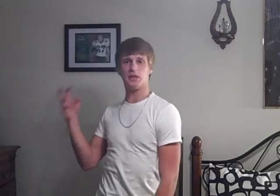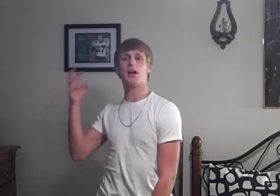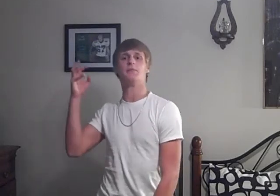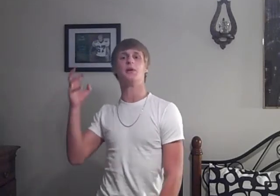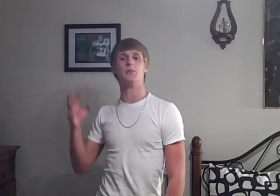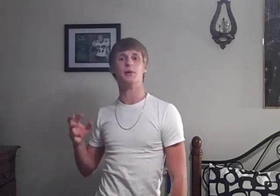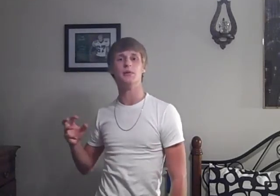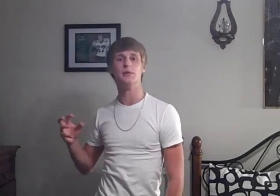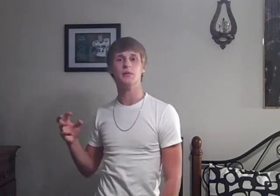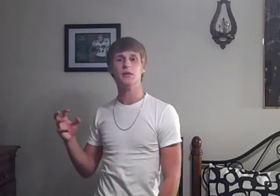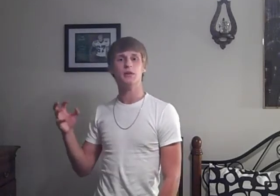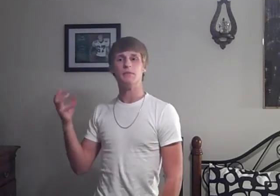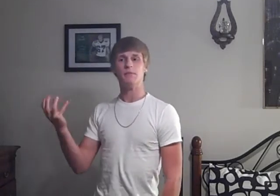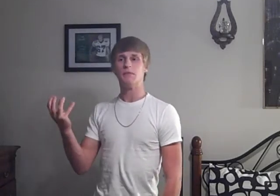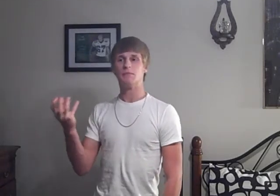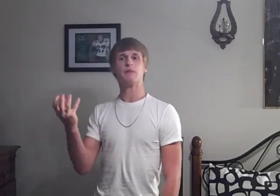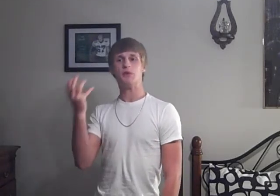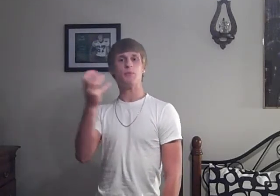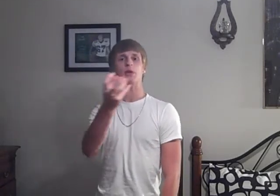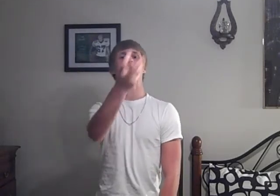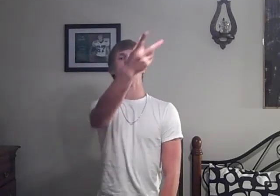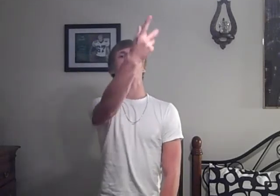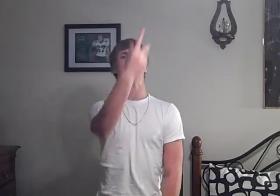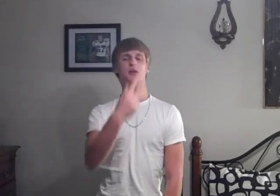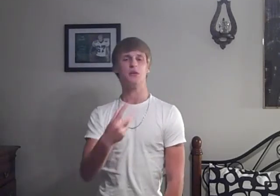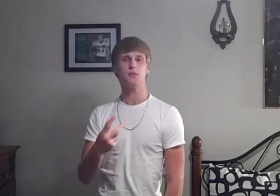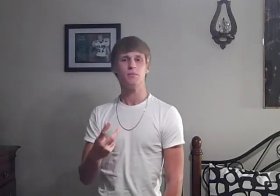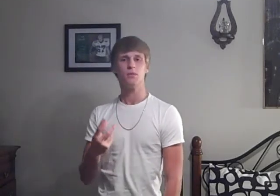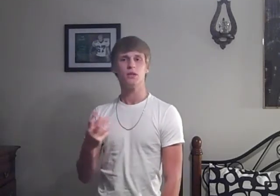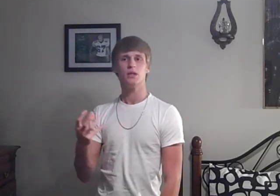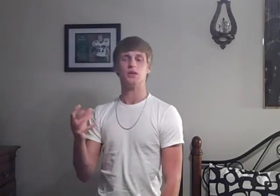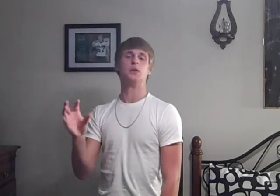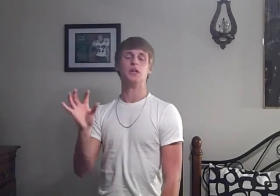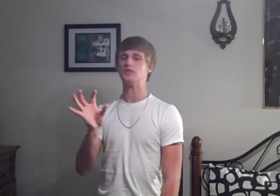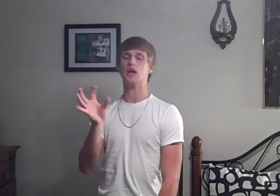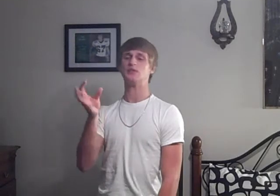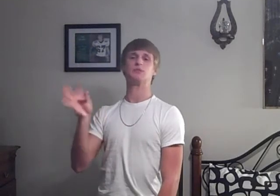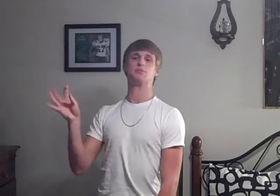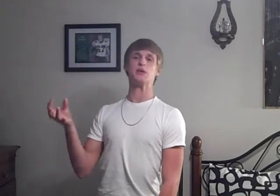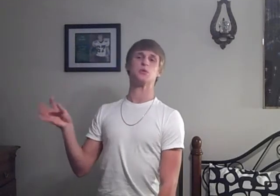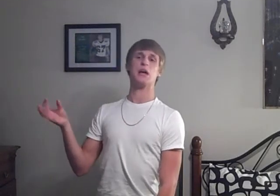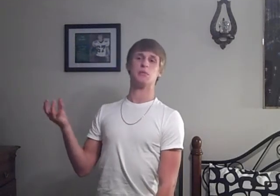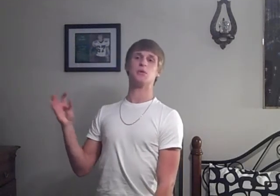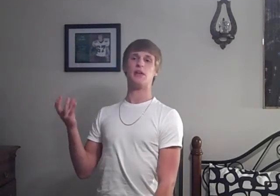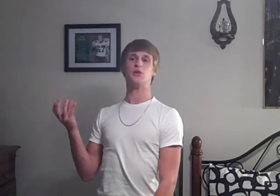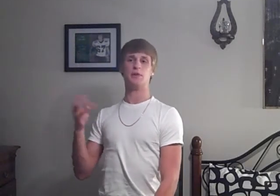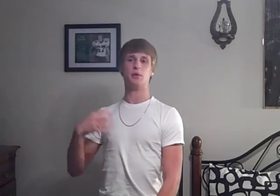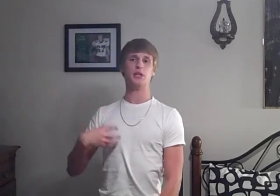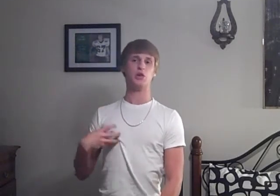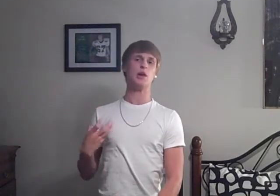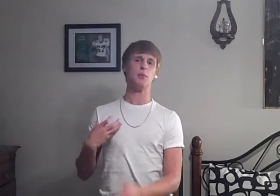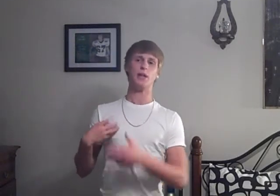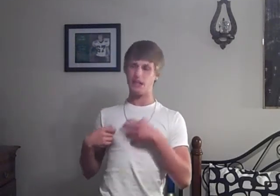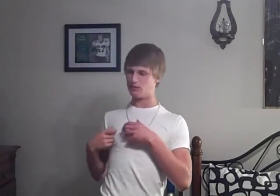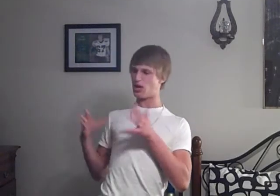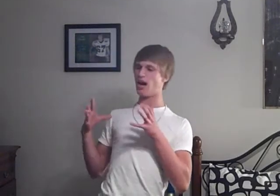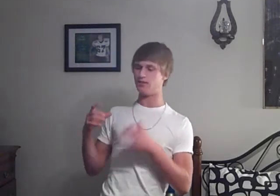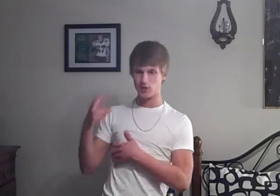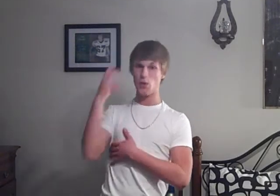a light bulb That you put in a light It's not some special light bulb That you can put in your nipple And it shines No